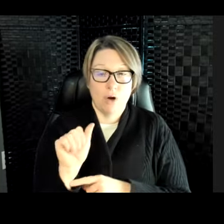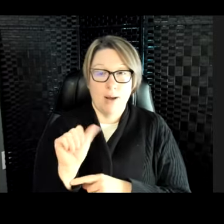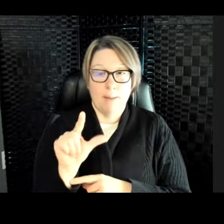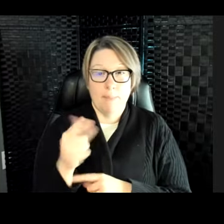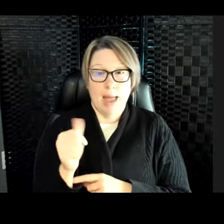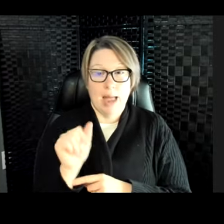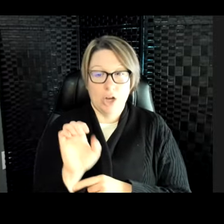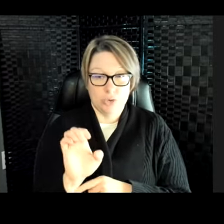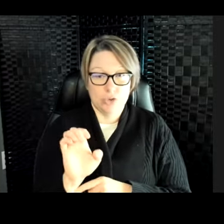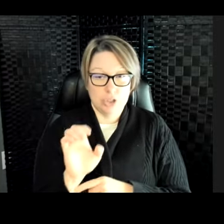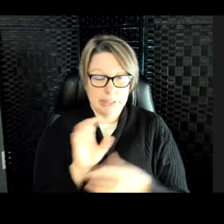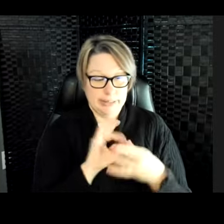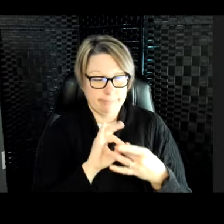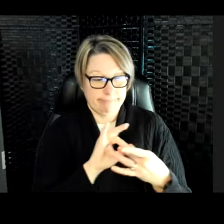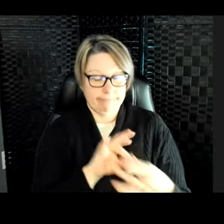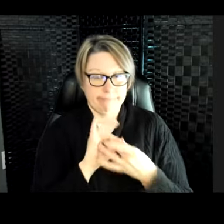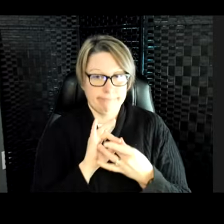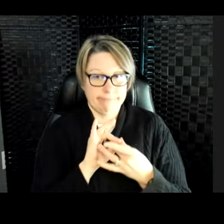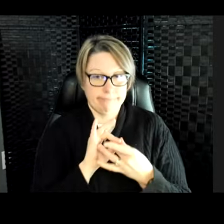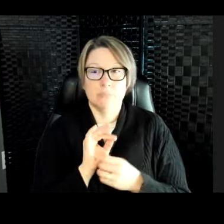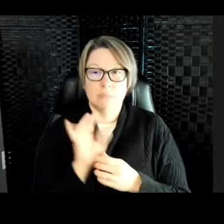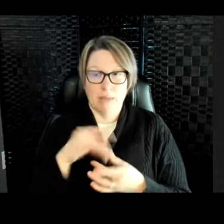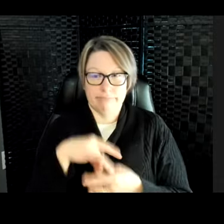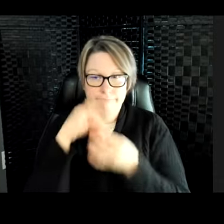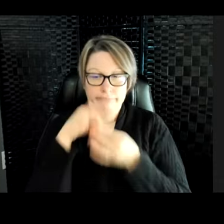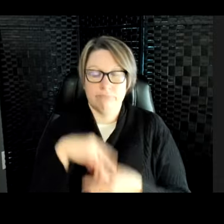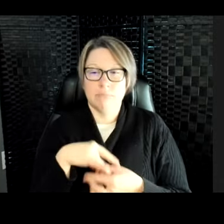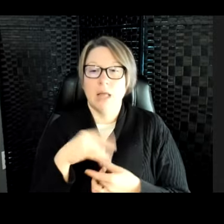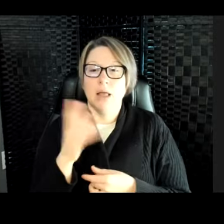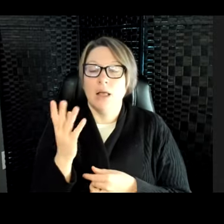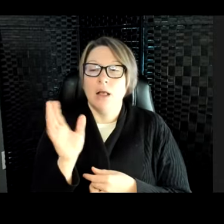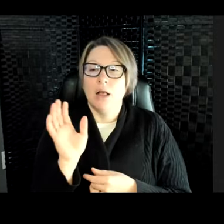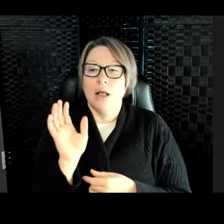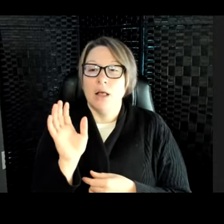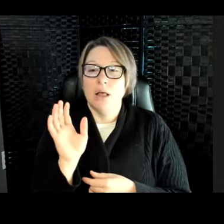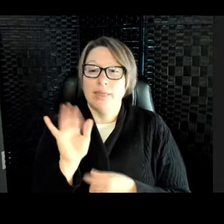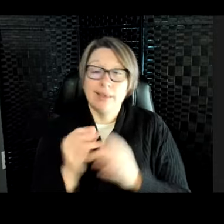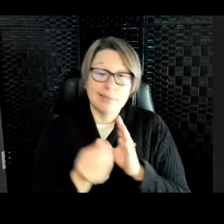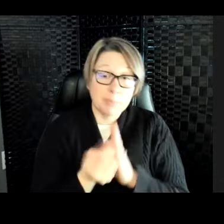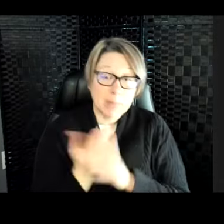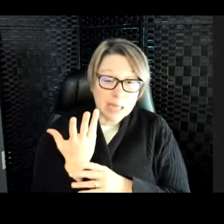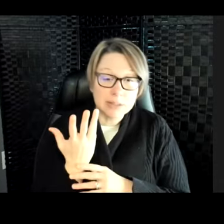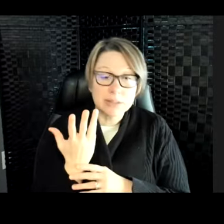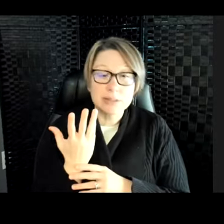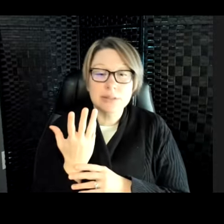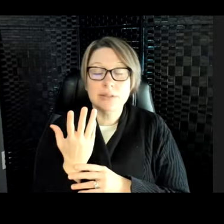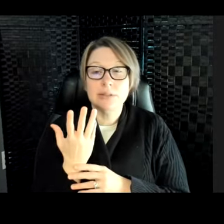relationship with. So those are plant-based things. So they get